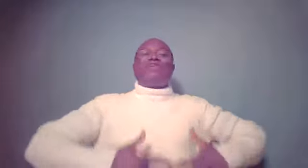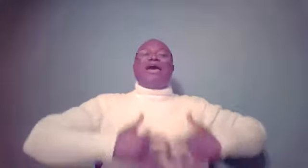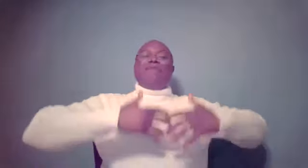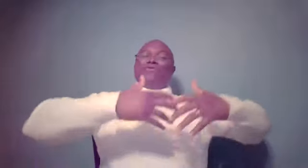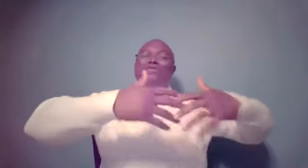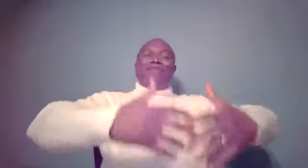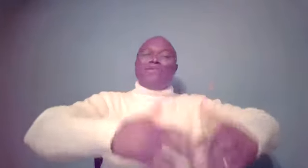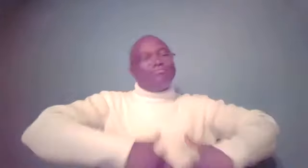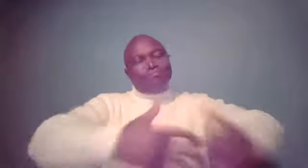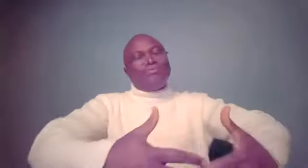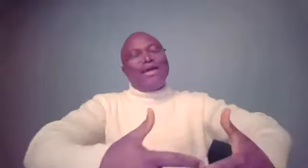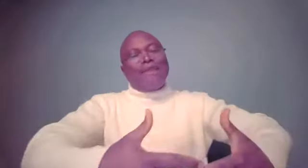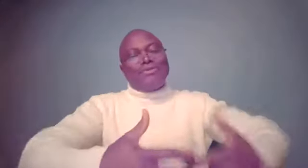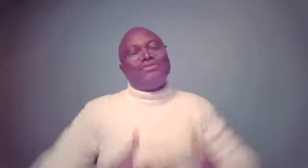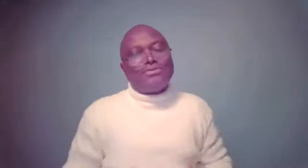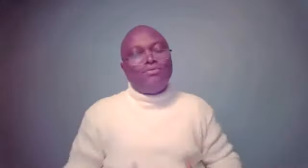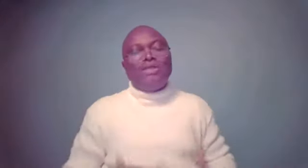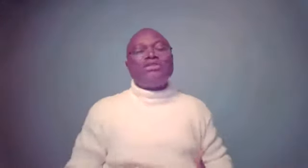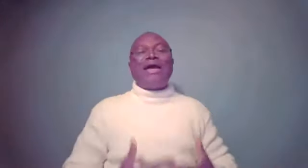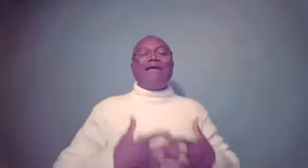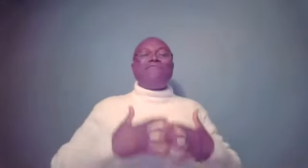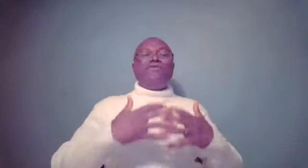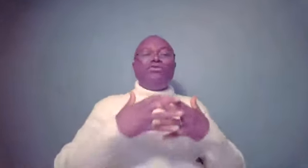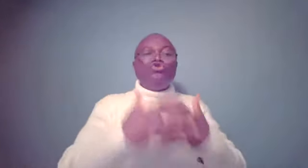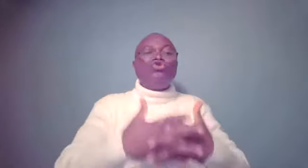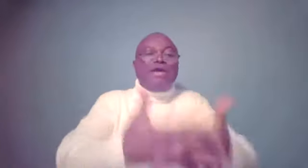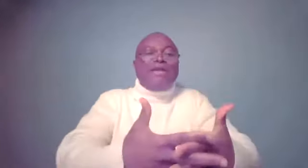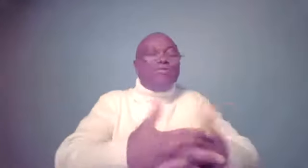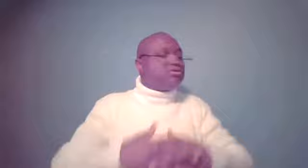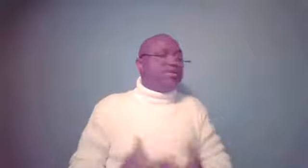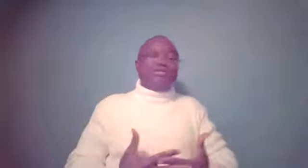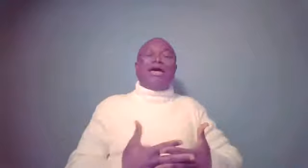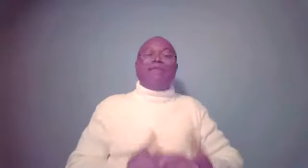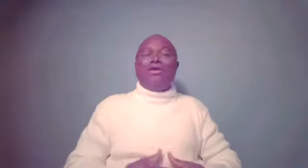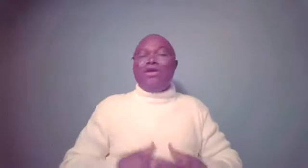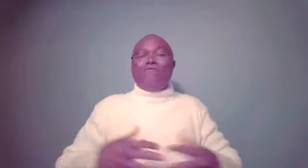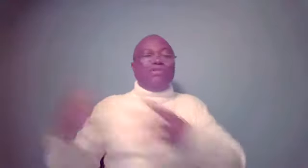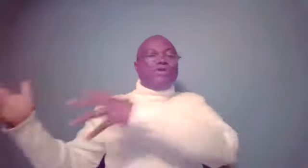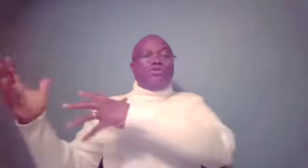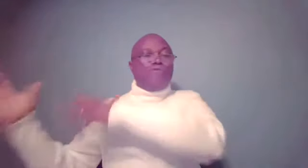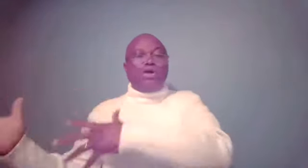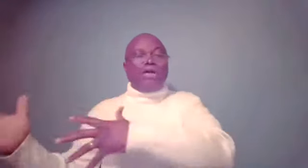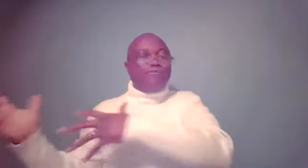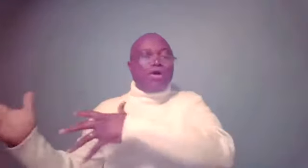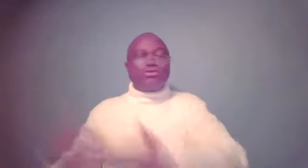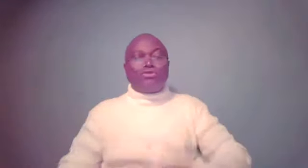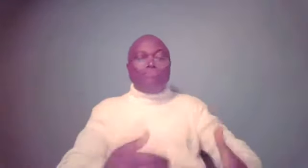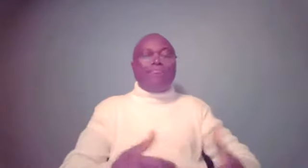time for delivery, it happens. When it's time for you to be announced, when it's time for the person who forgot to remember,